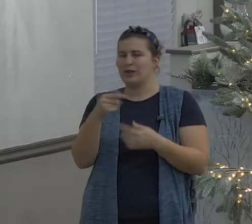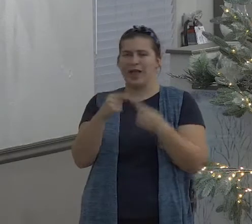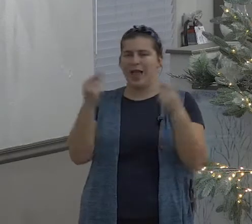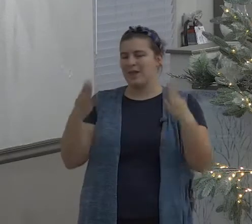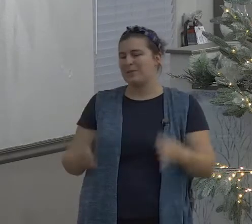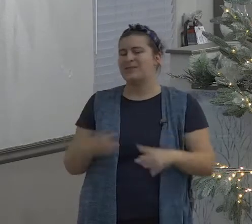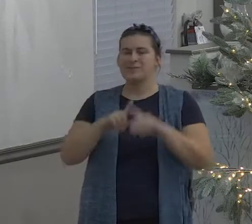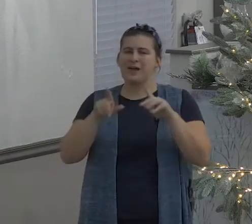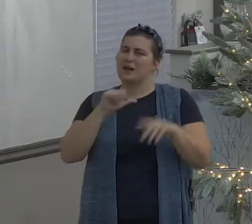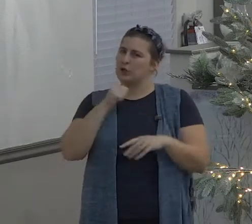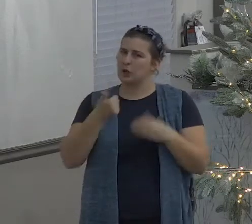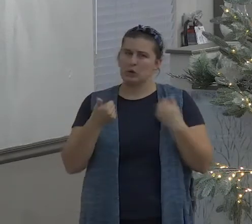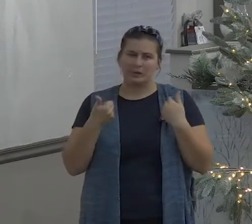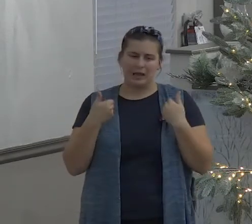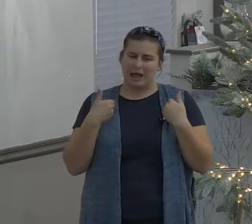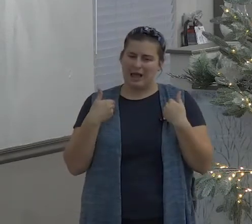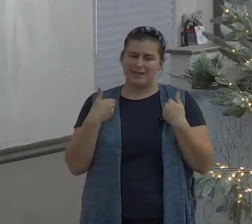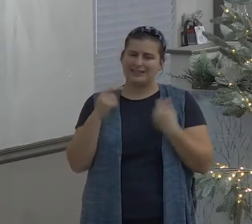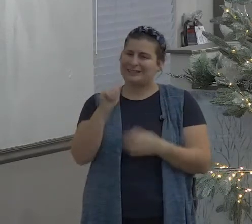his enemies